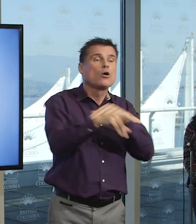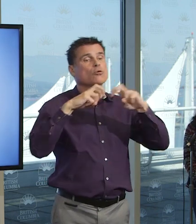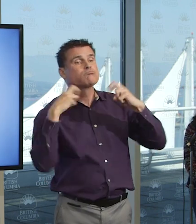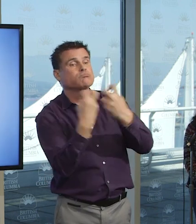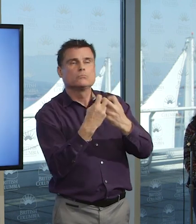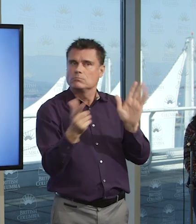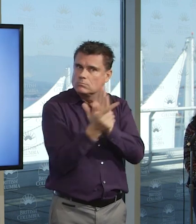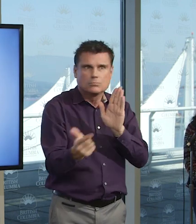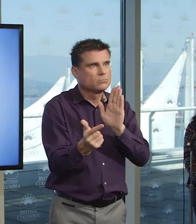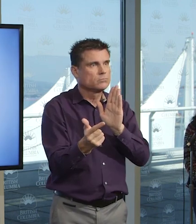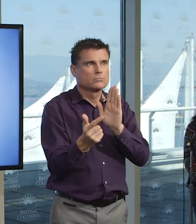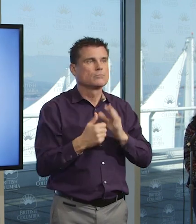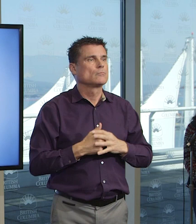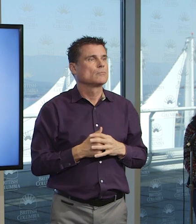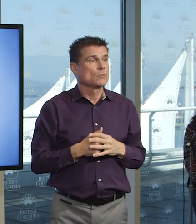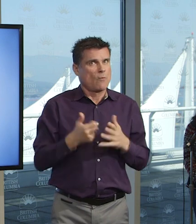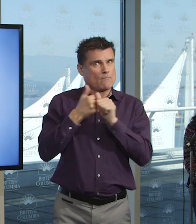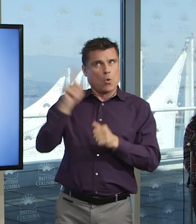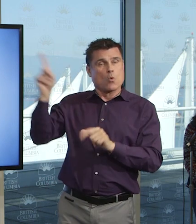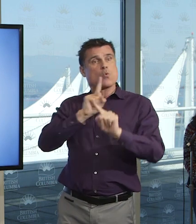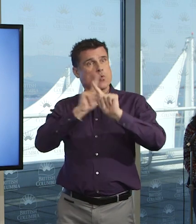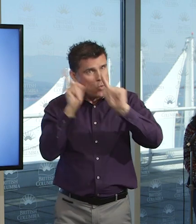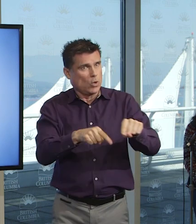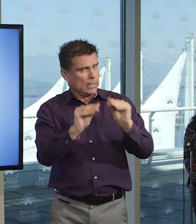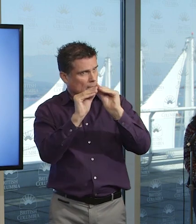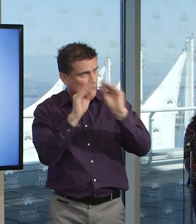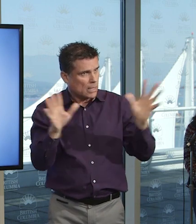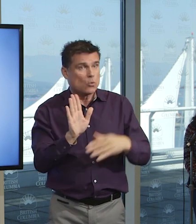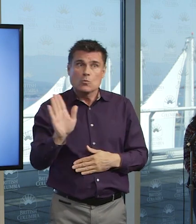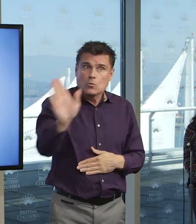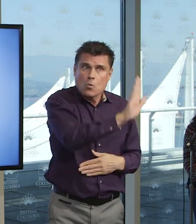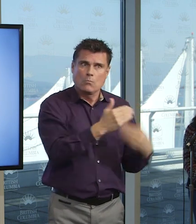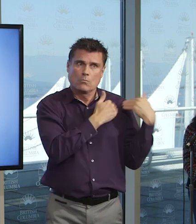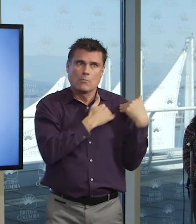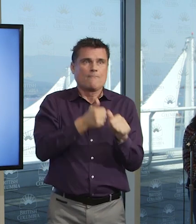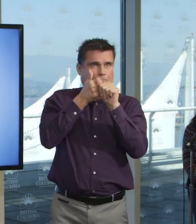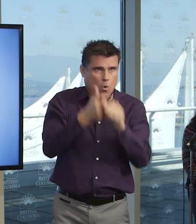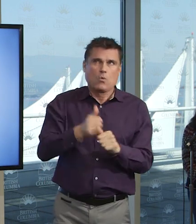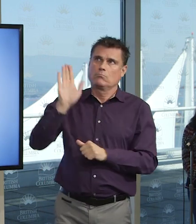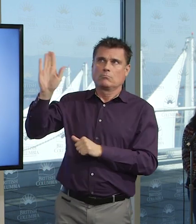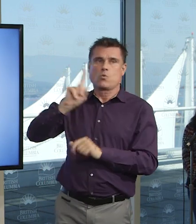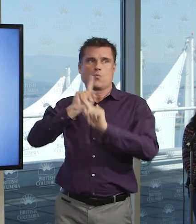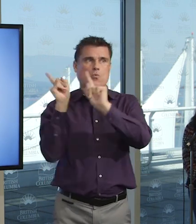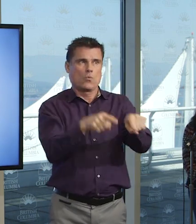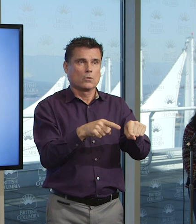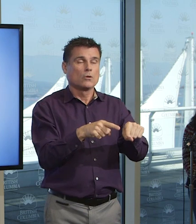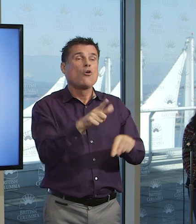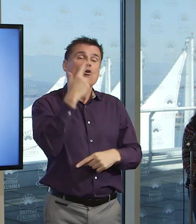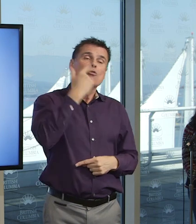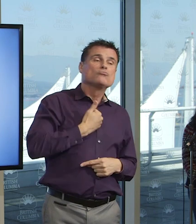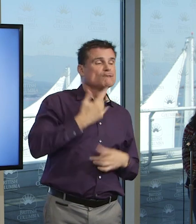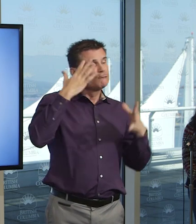obligation of people not to do those things. They're also orders and they must not happen. As you know, many municipalities have closed down